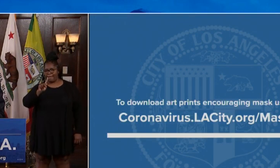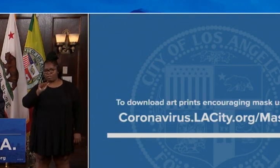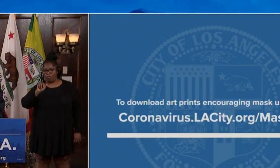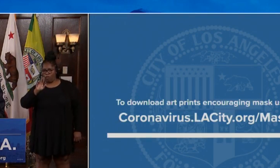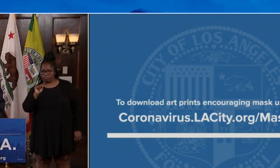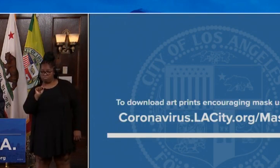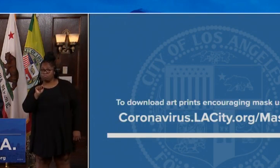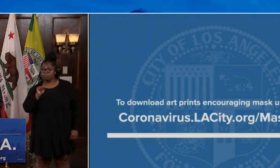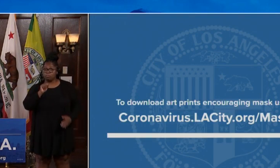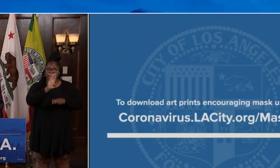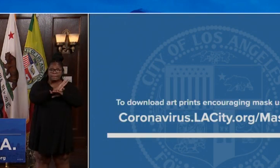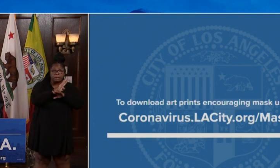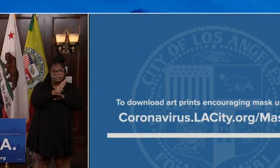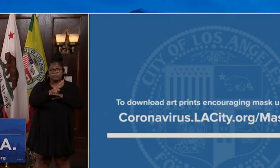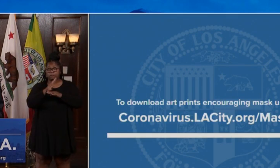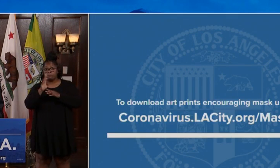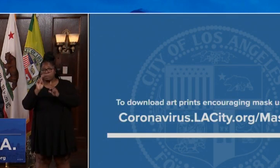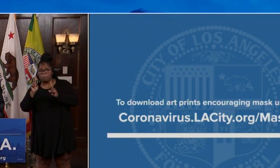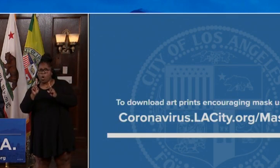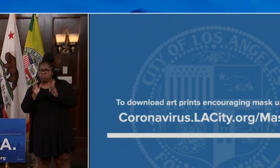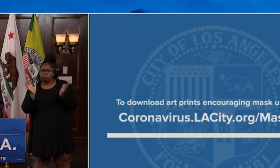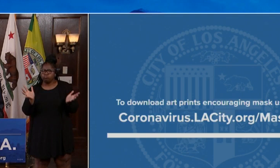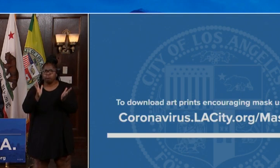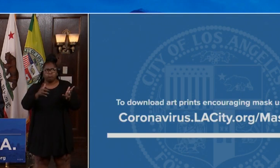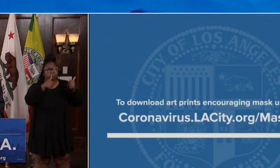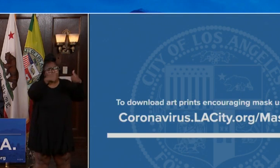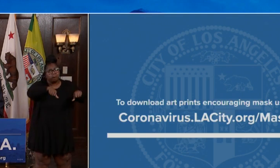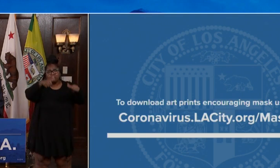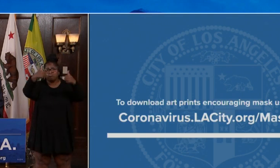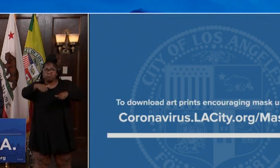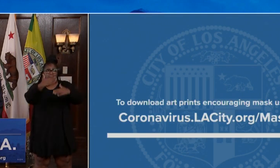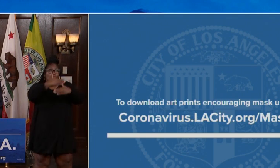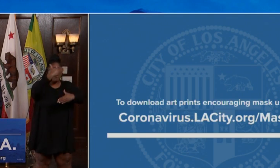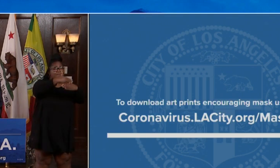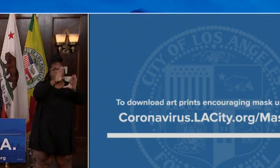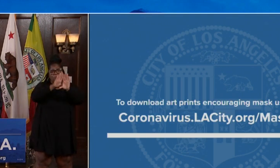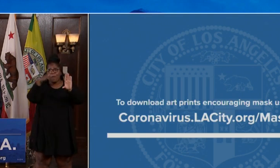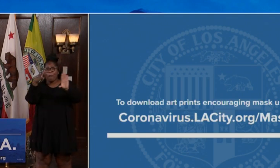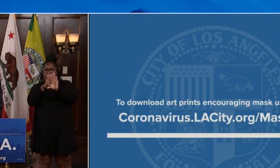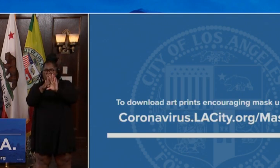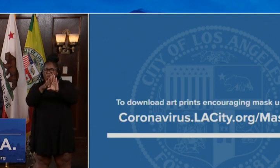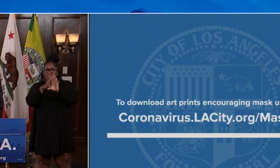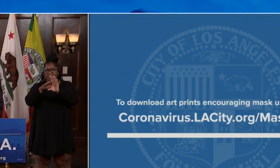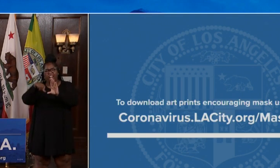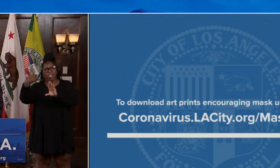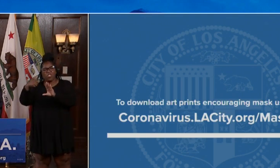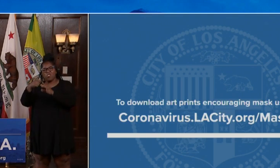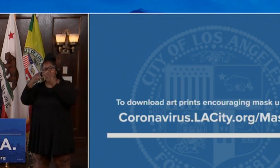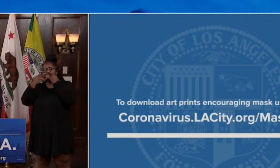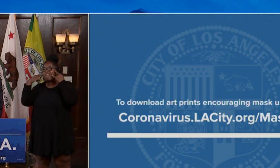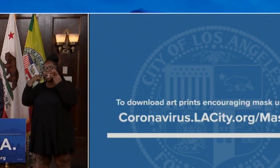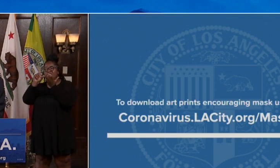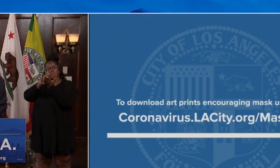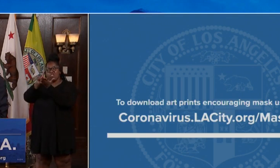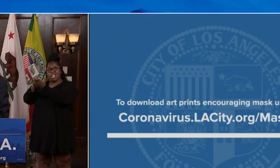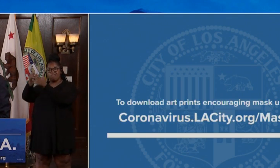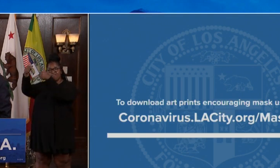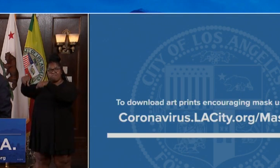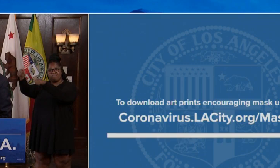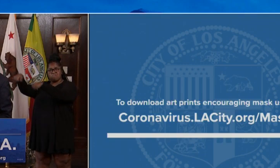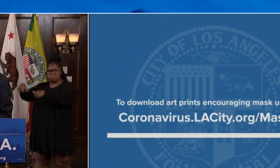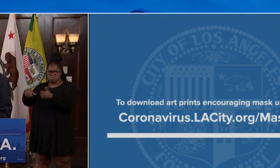encouraged to post this in your windows and your shop doors alongside the other mask sites, mask prints that are at the site.